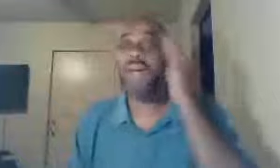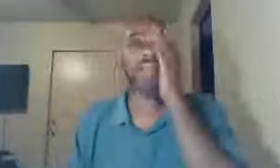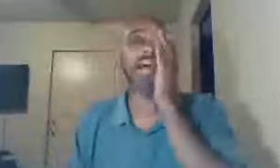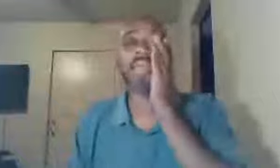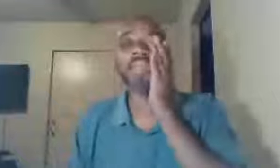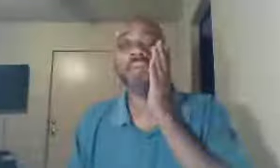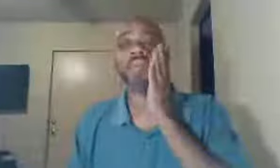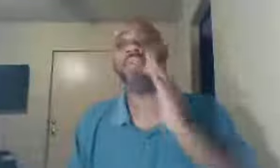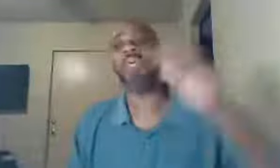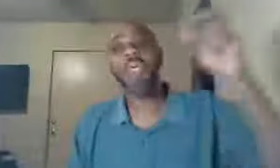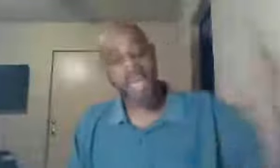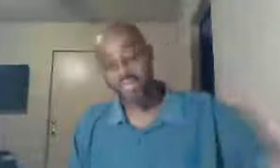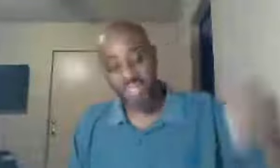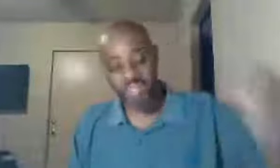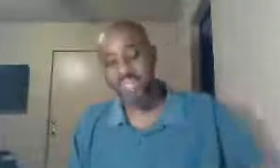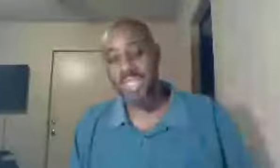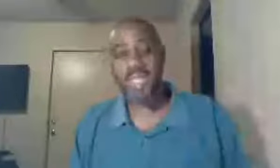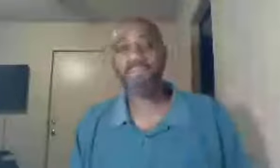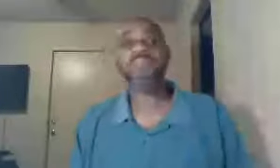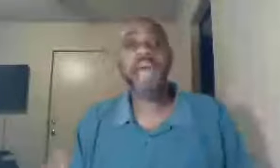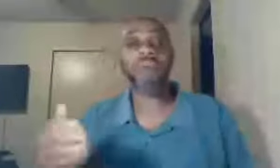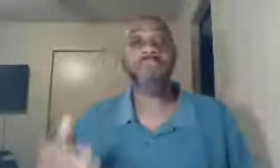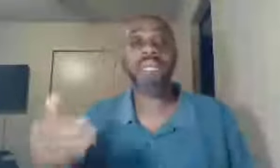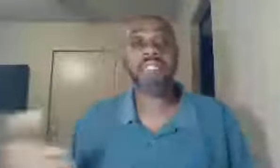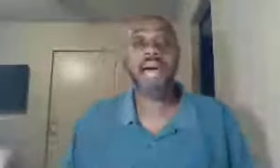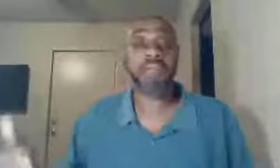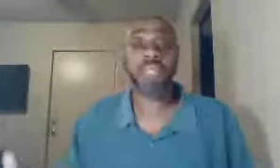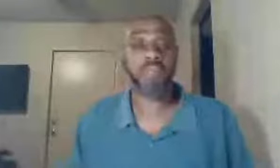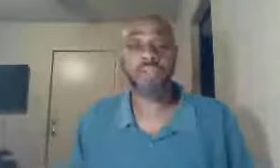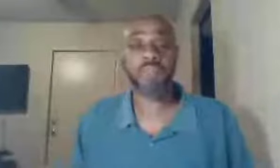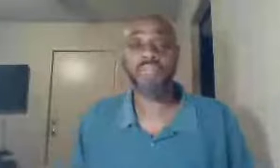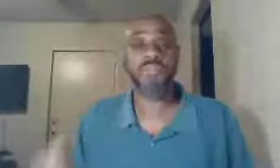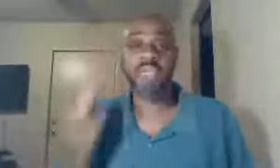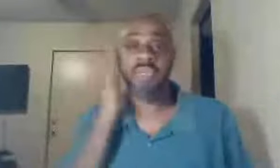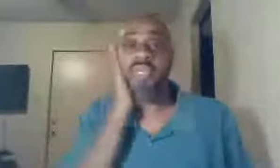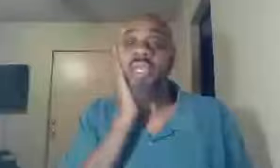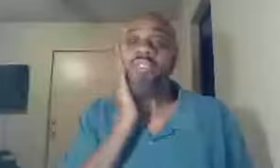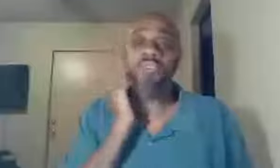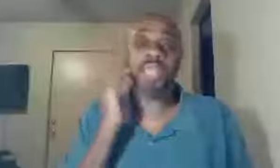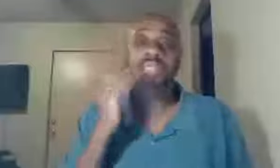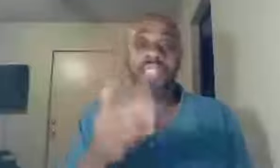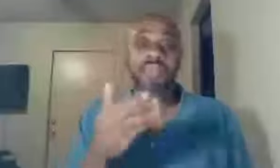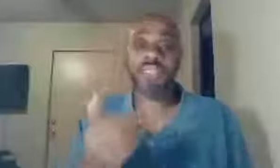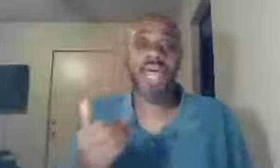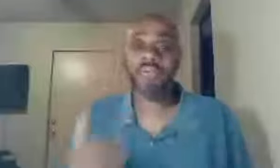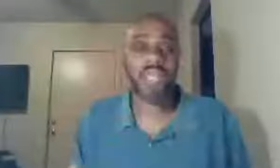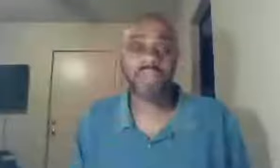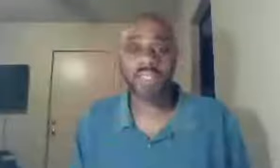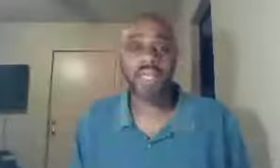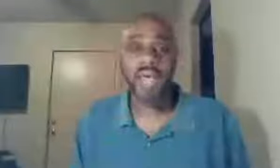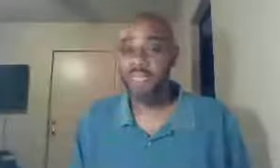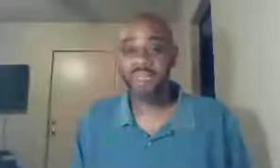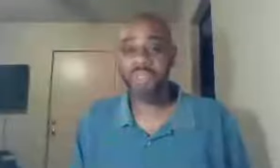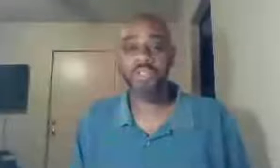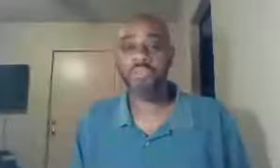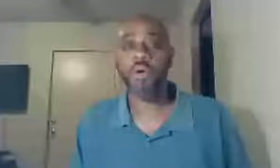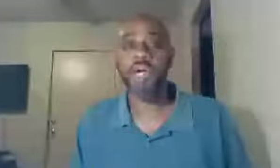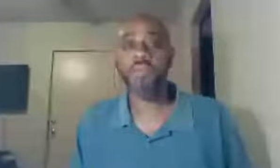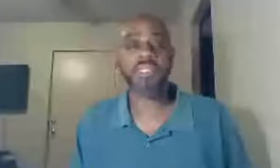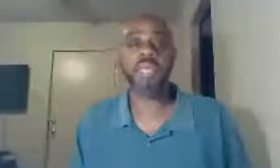my God, it's coming to me, and Jesus said, how many times, should a person be forgiven, you say seven times seven, I believe Peter spoke up, he said,